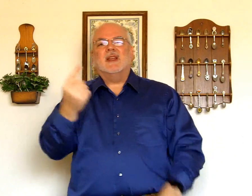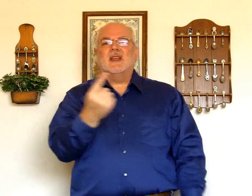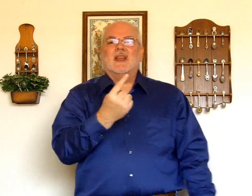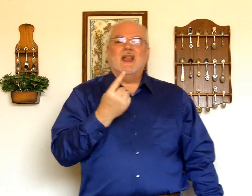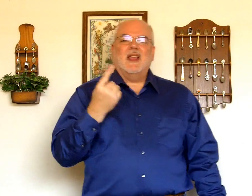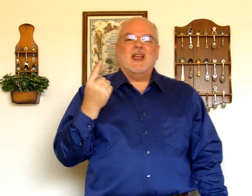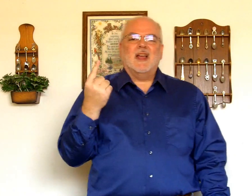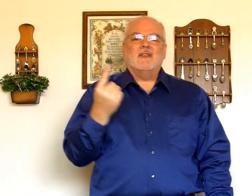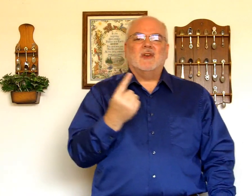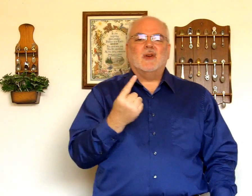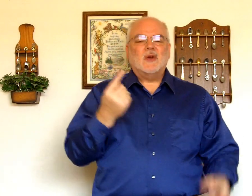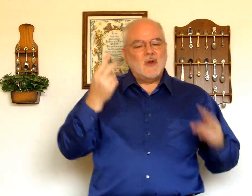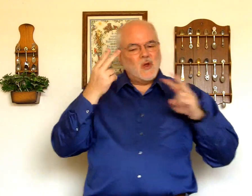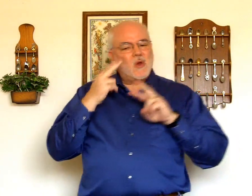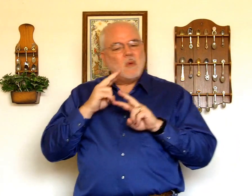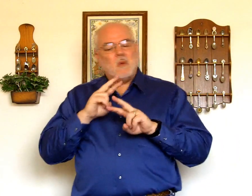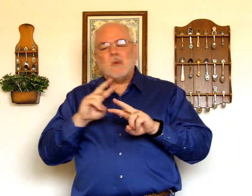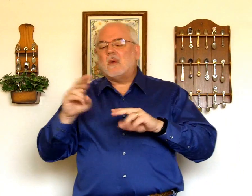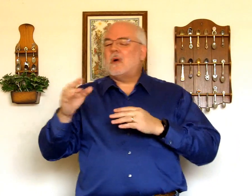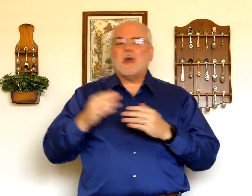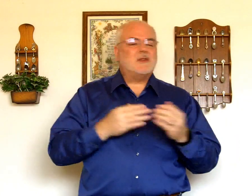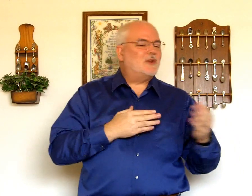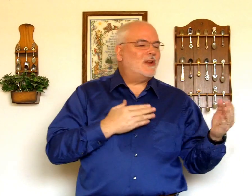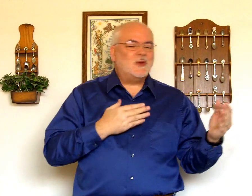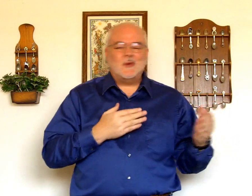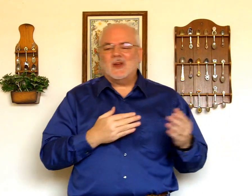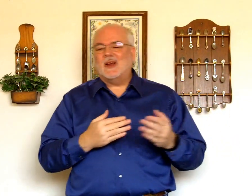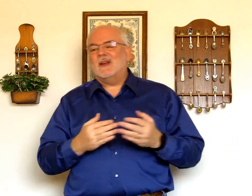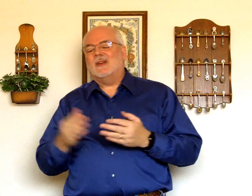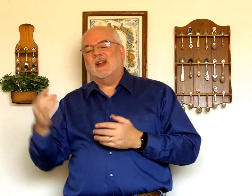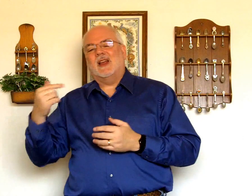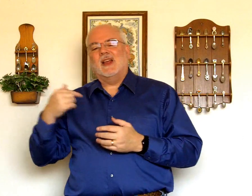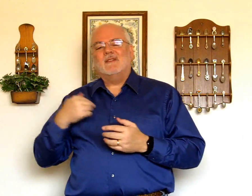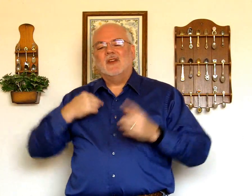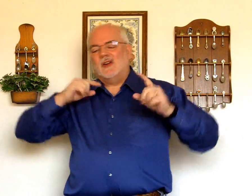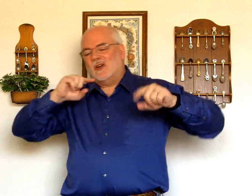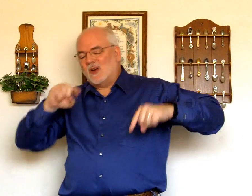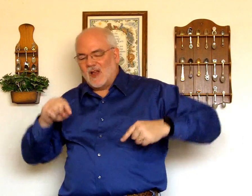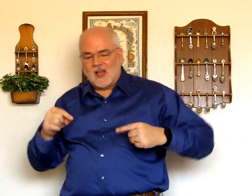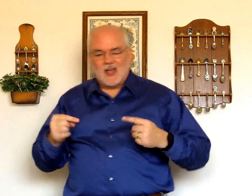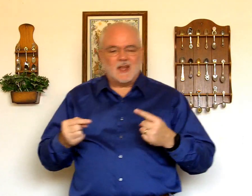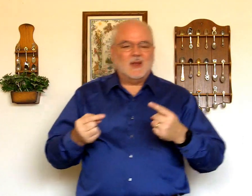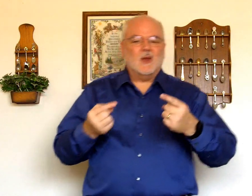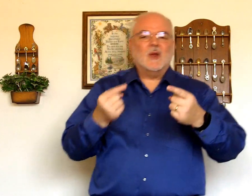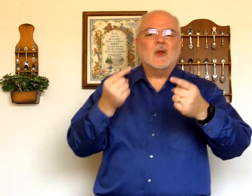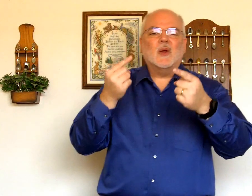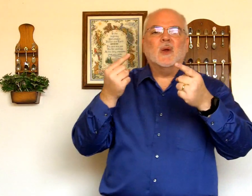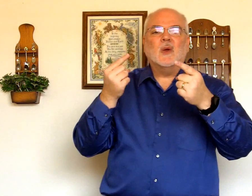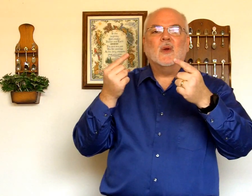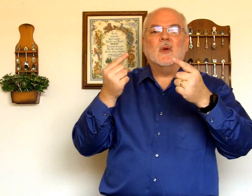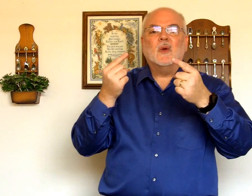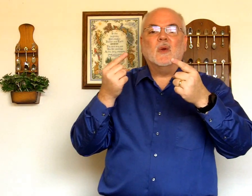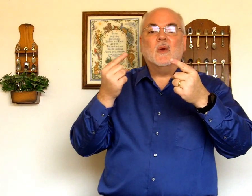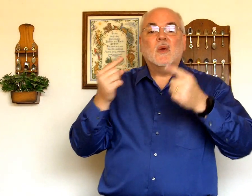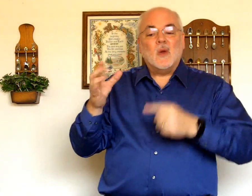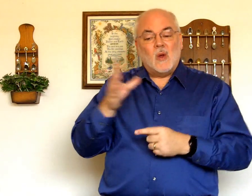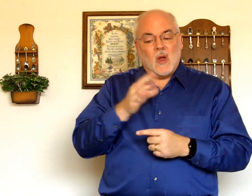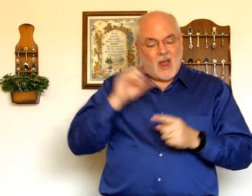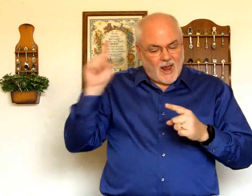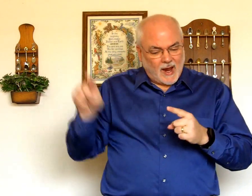ever watching wherever I go and